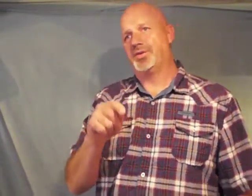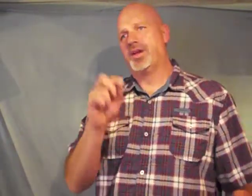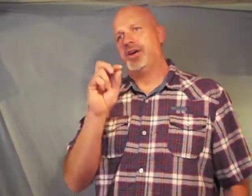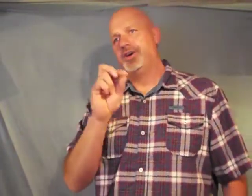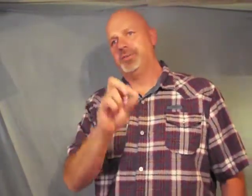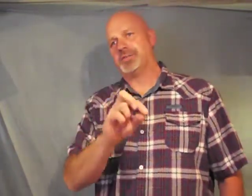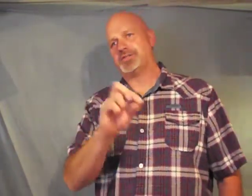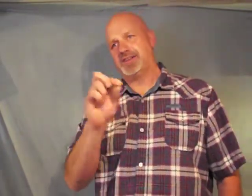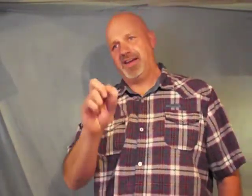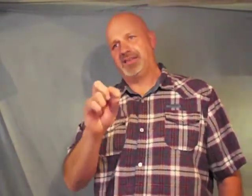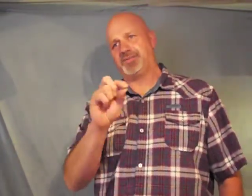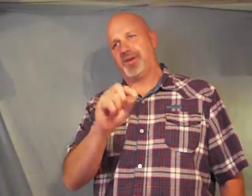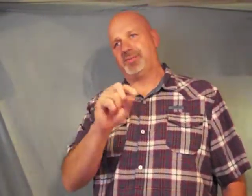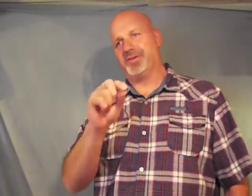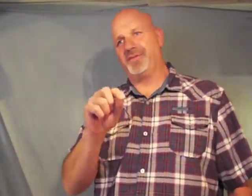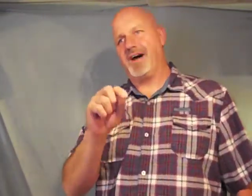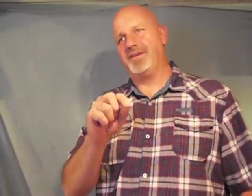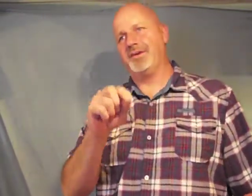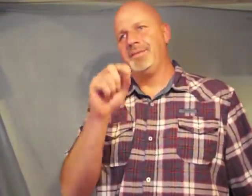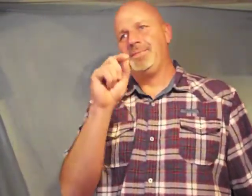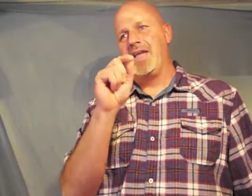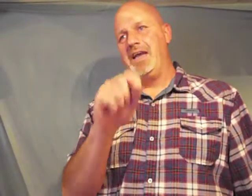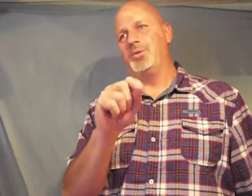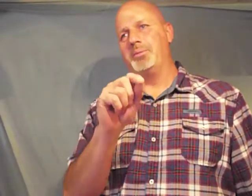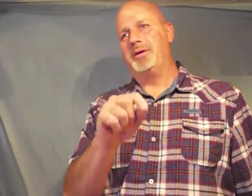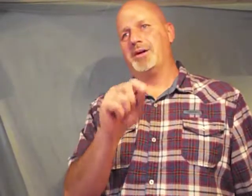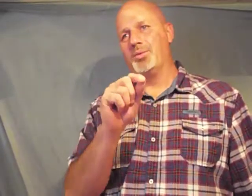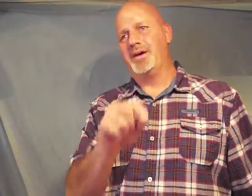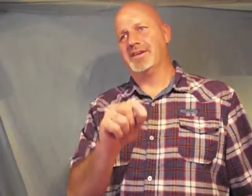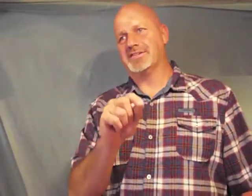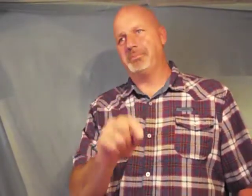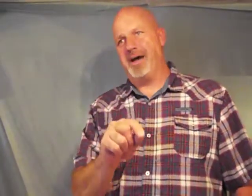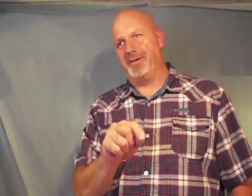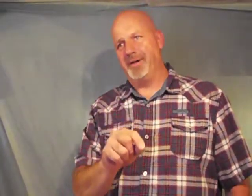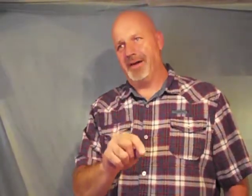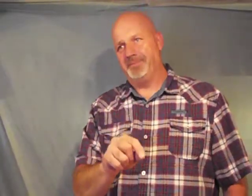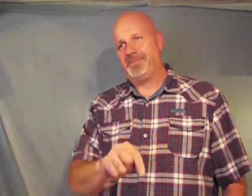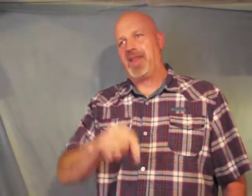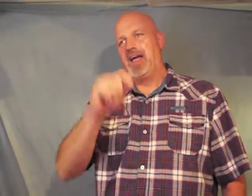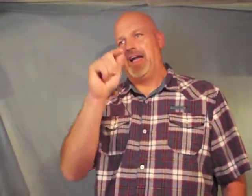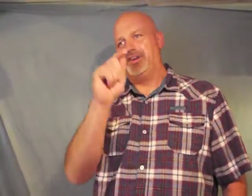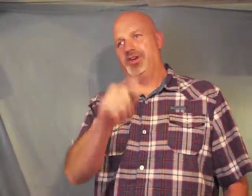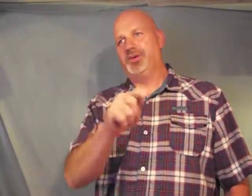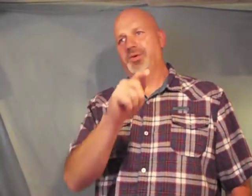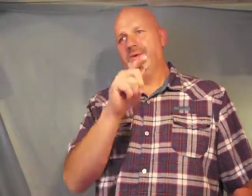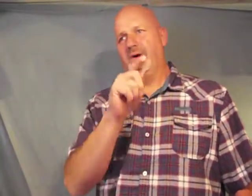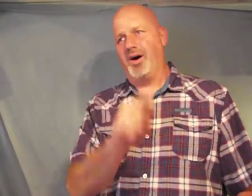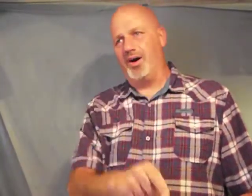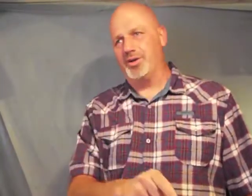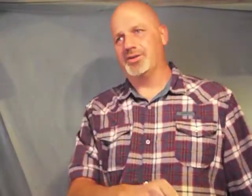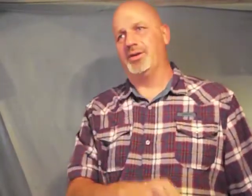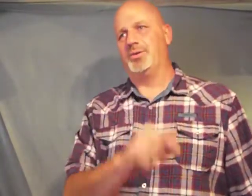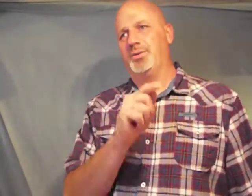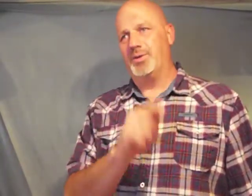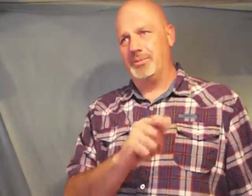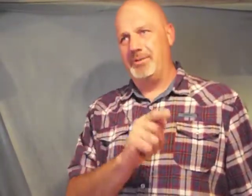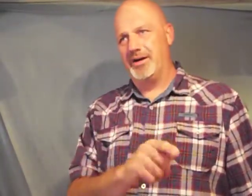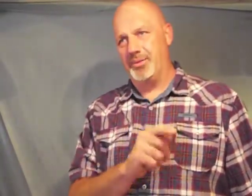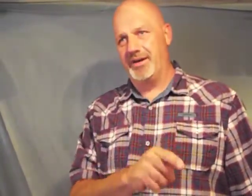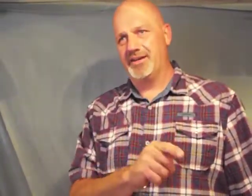who proceeds from the father he will bear witness about me and you also will bear witness